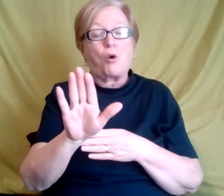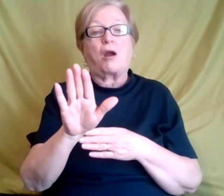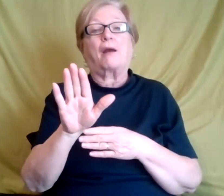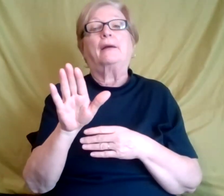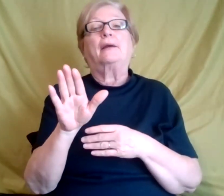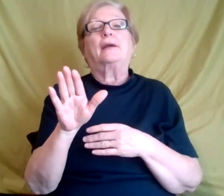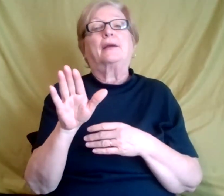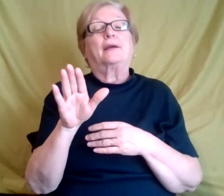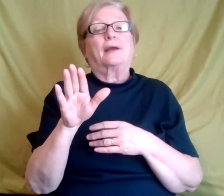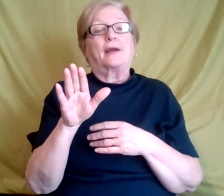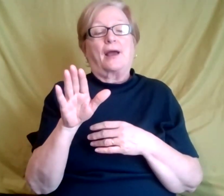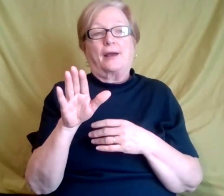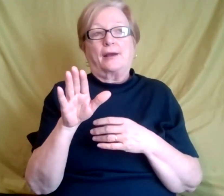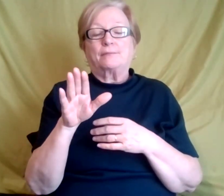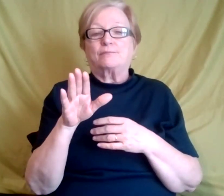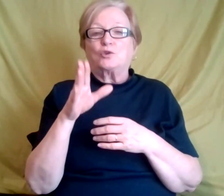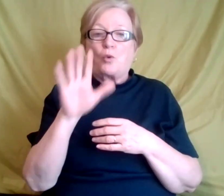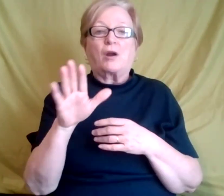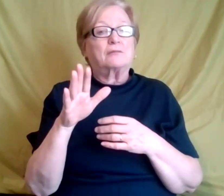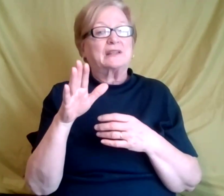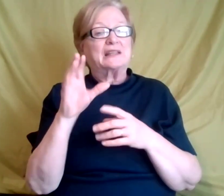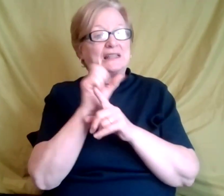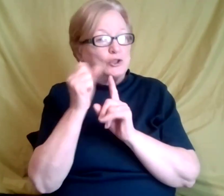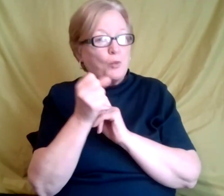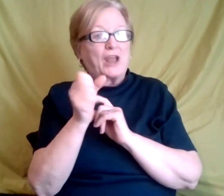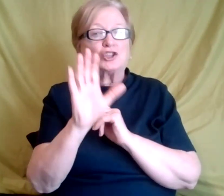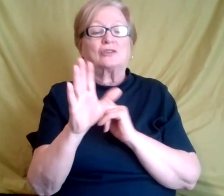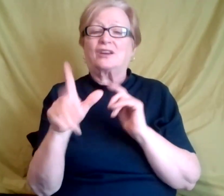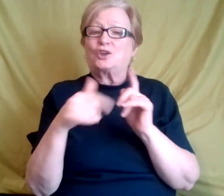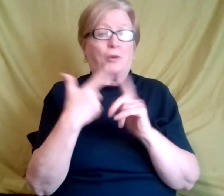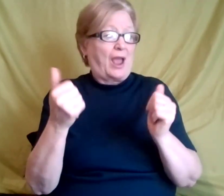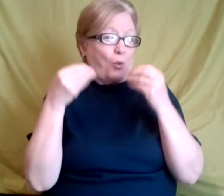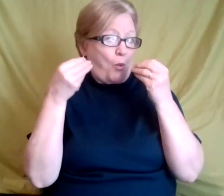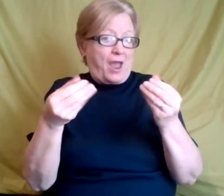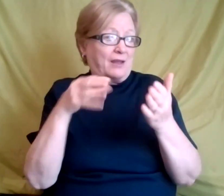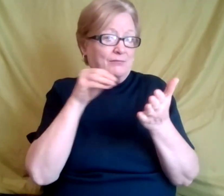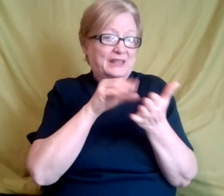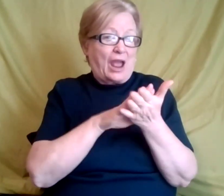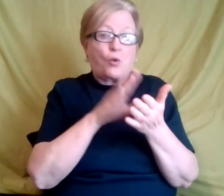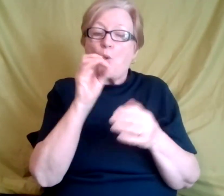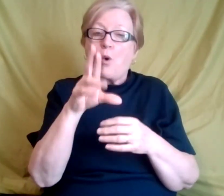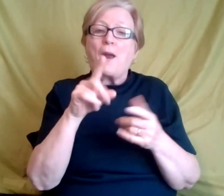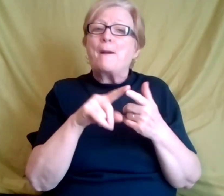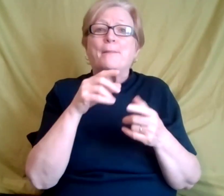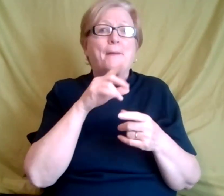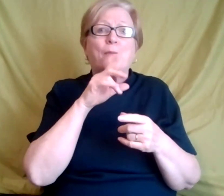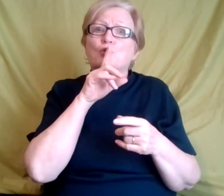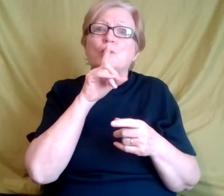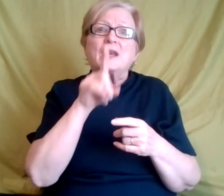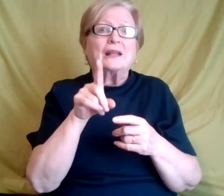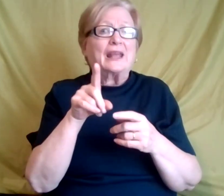strengths and, and share with them what you do bring to the table, what you, you know, um,